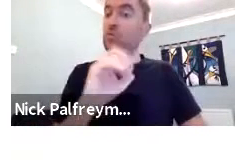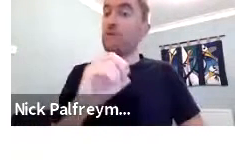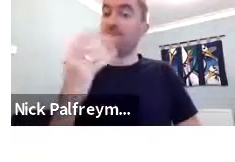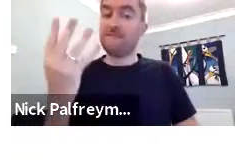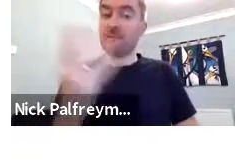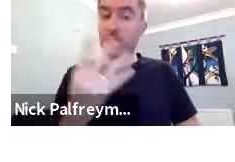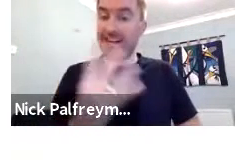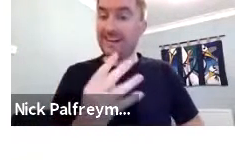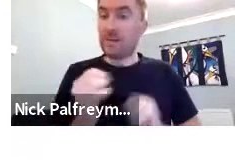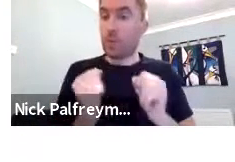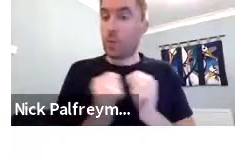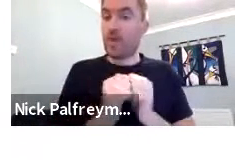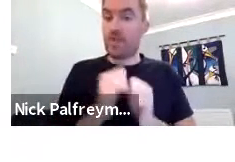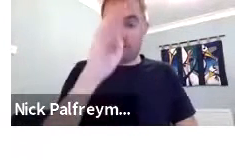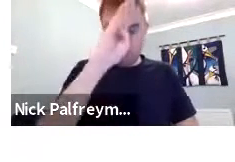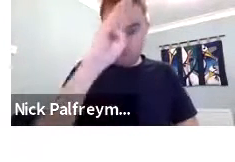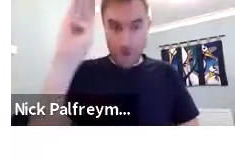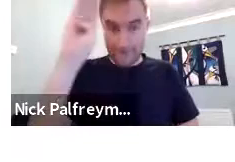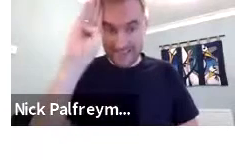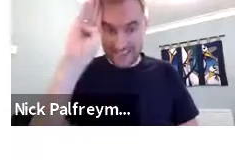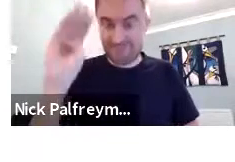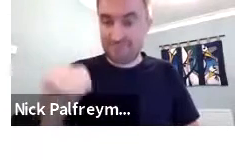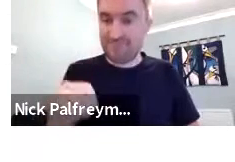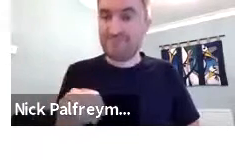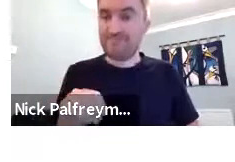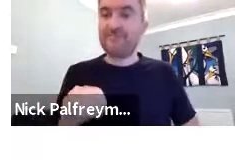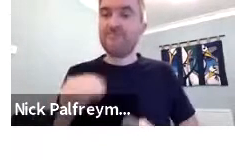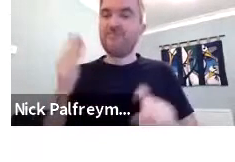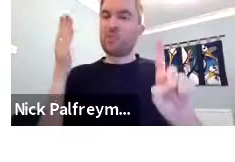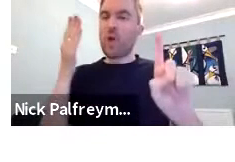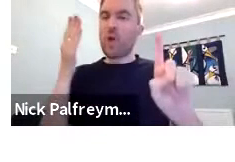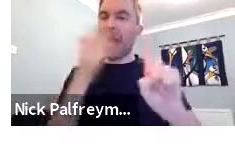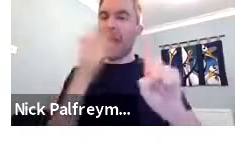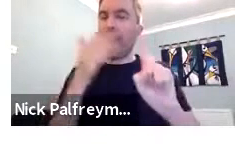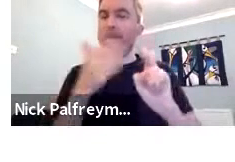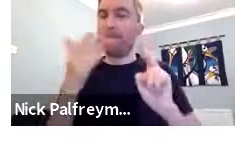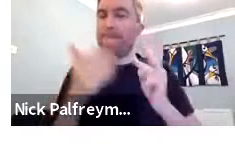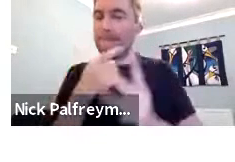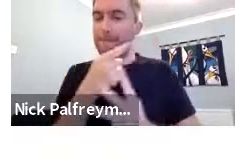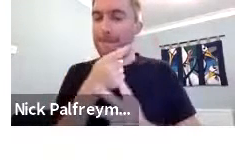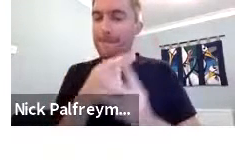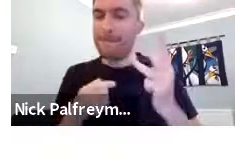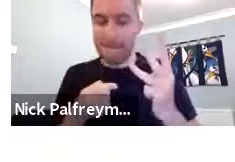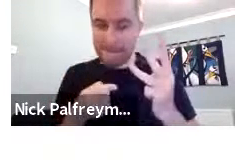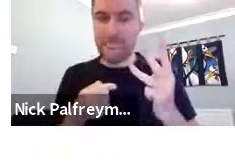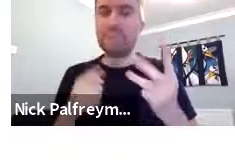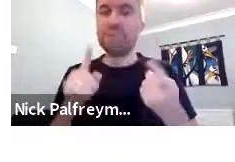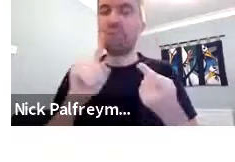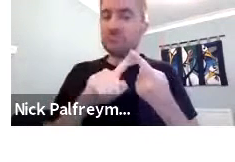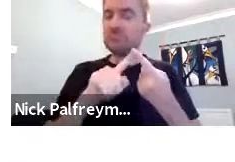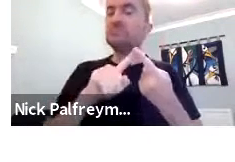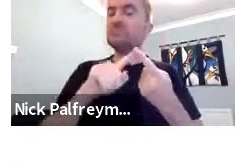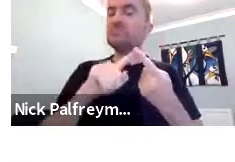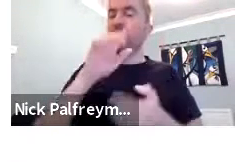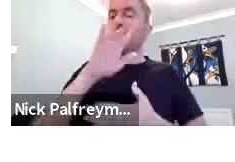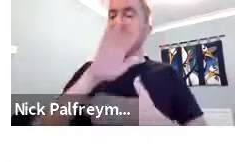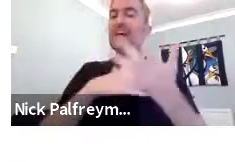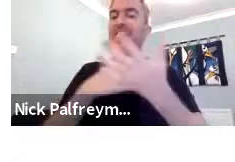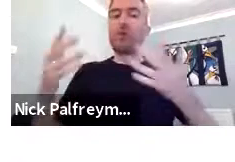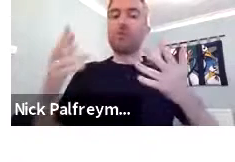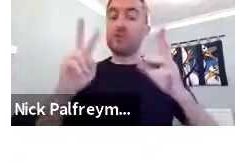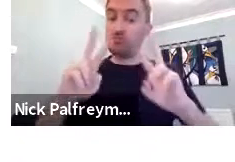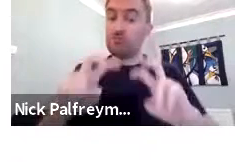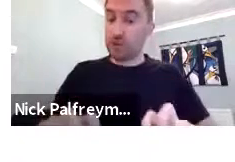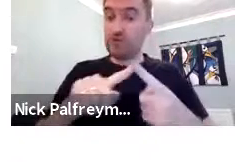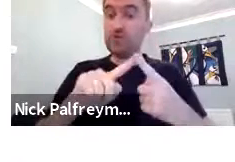lots of research work. It was established in 2014 with a colleague of mine called Mohammed. And the three